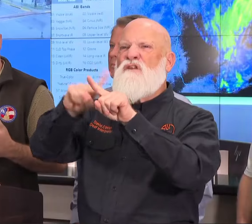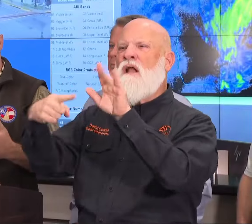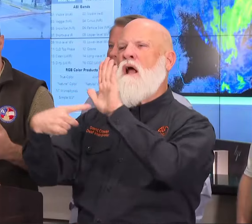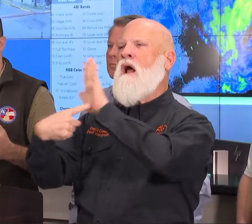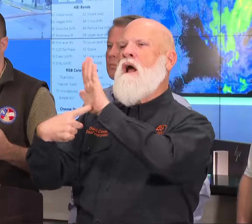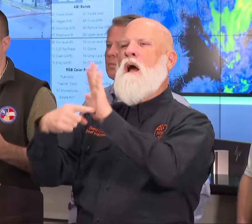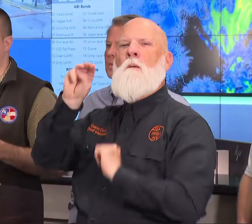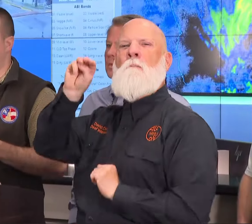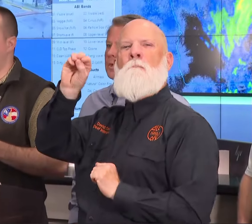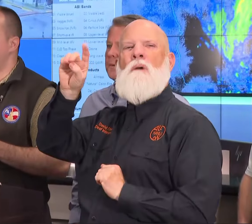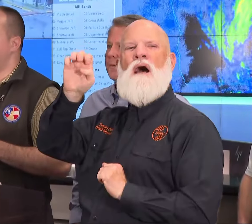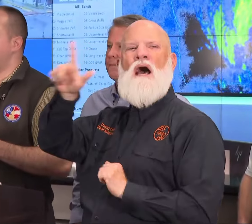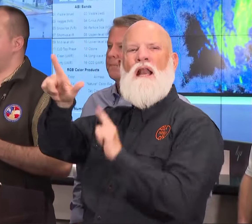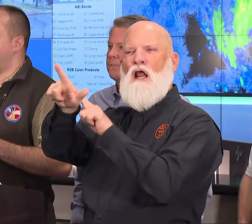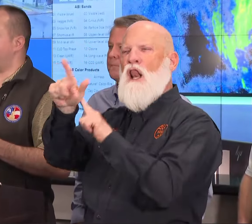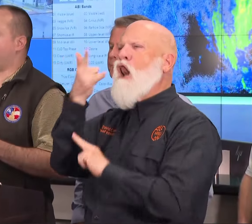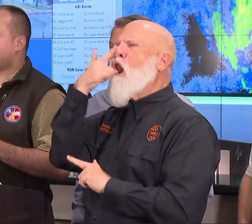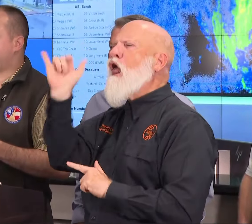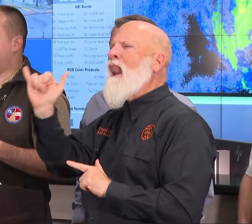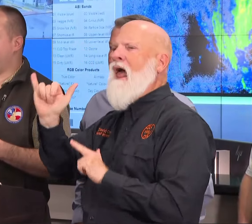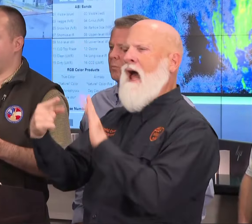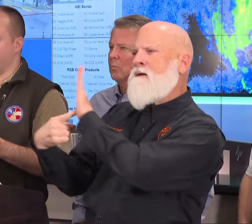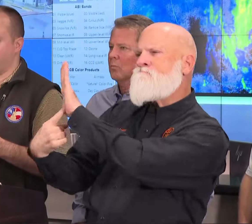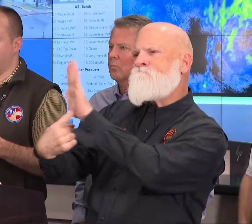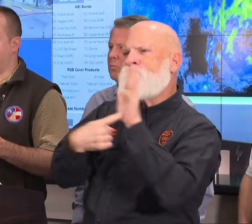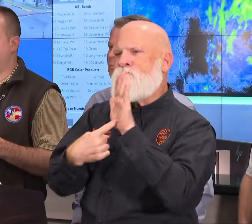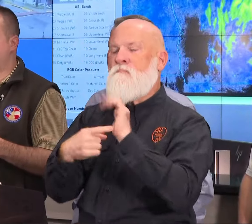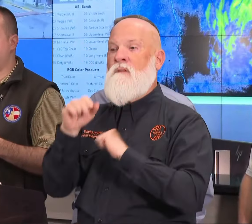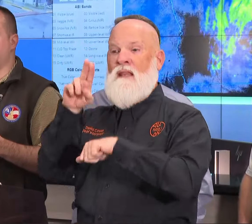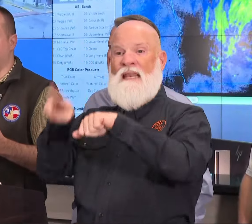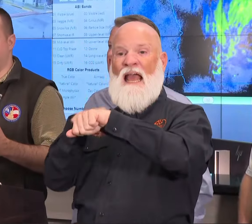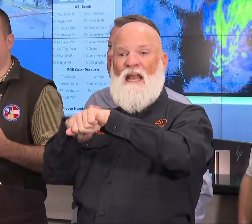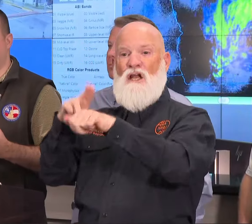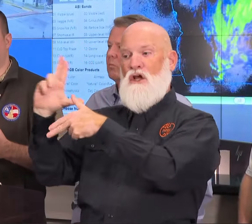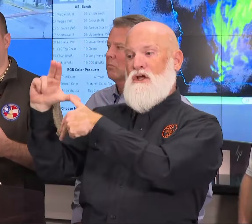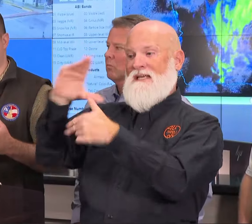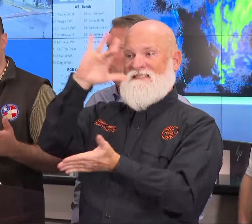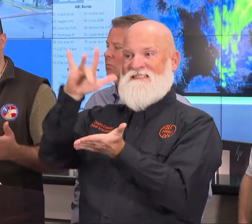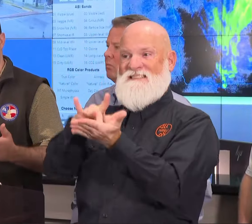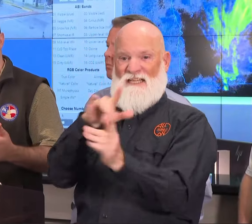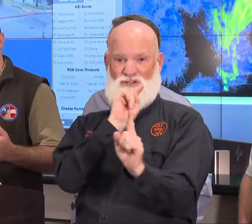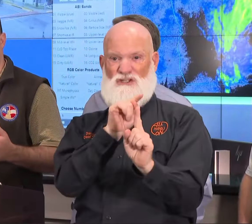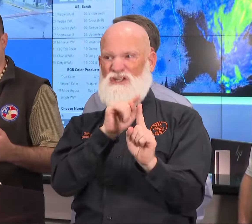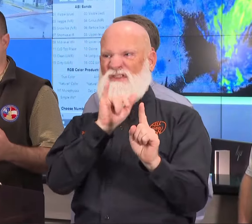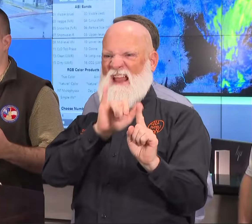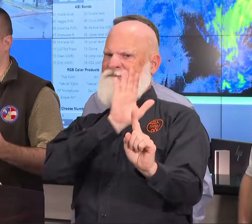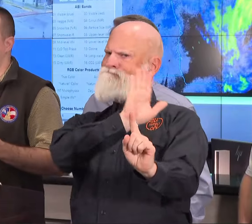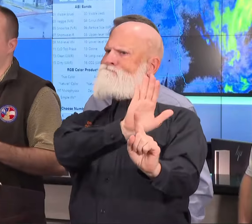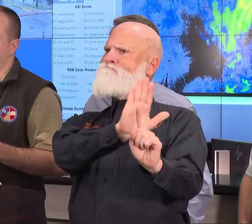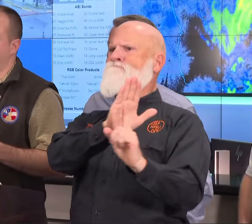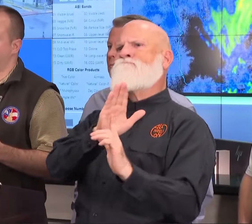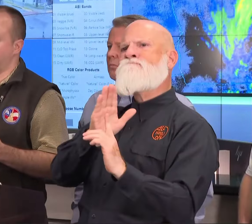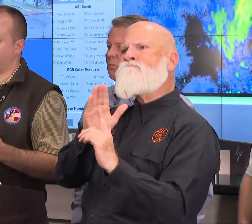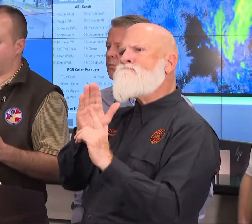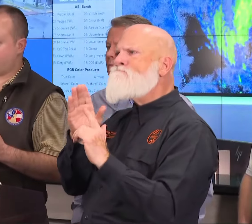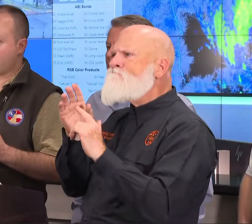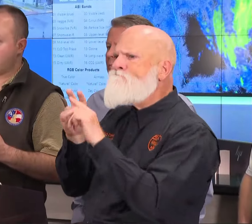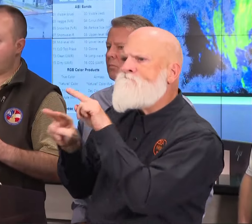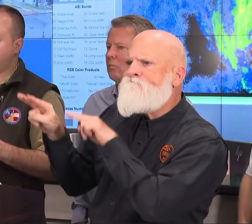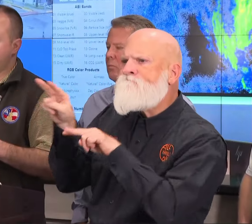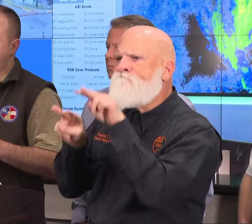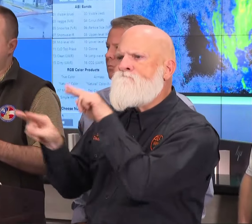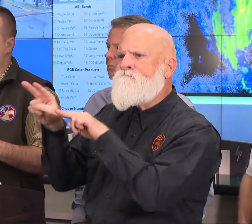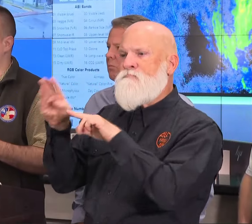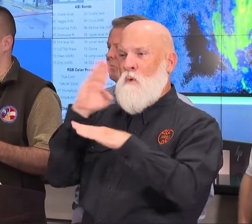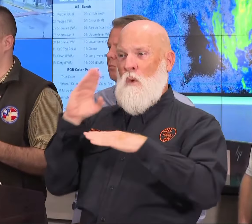the National Hurricane Center's track where, by Thursday, the center of the storm that's currently off of our coast will be moving into the